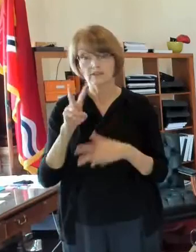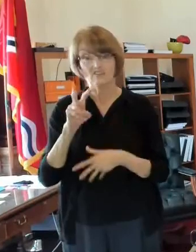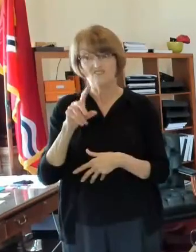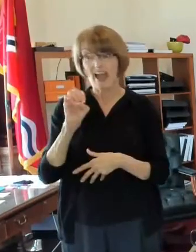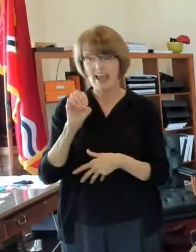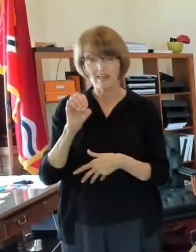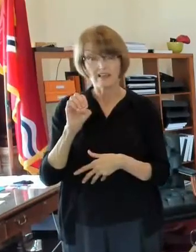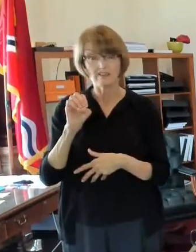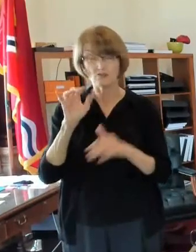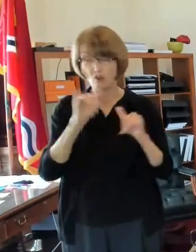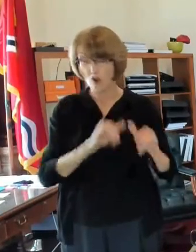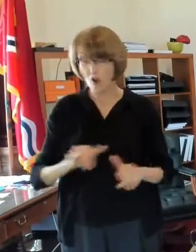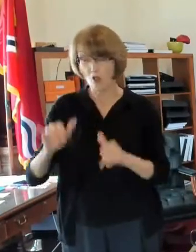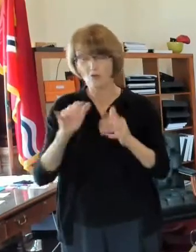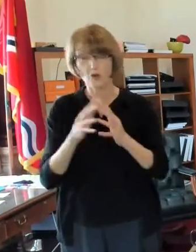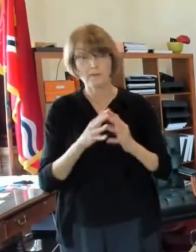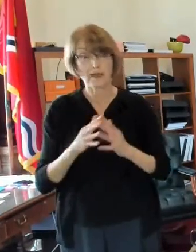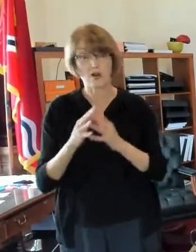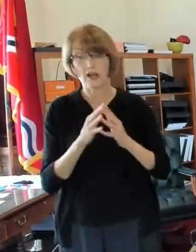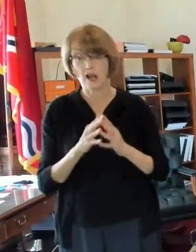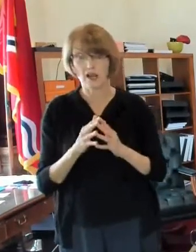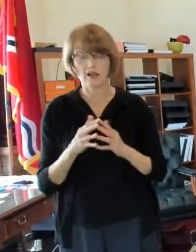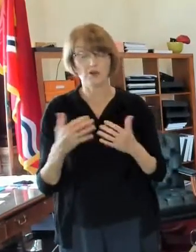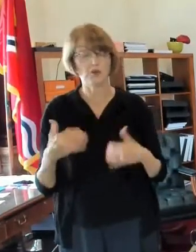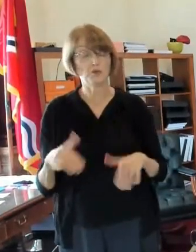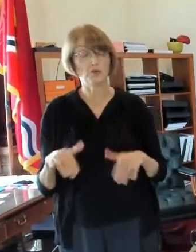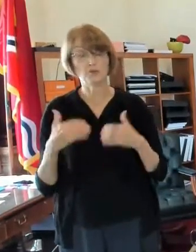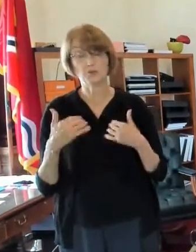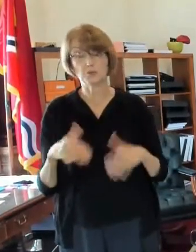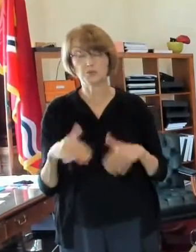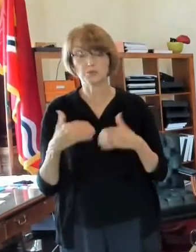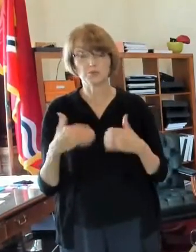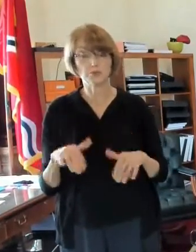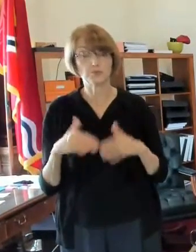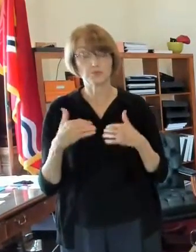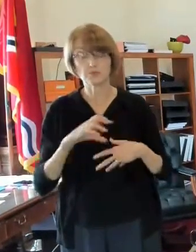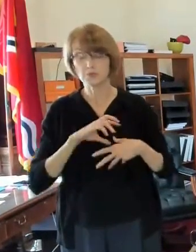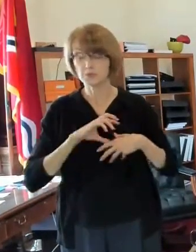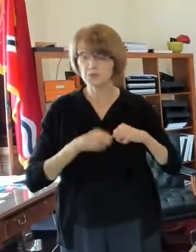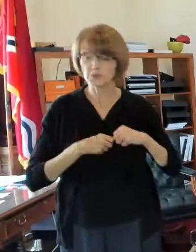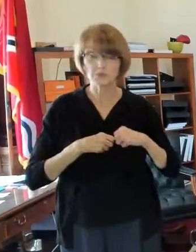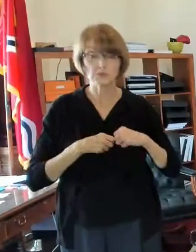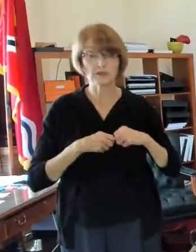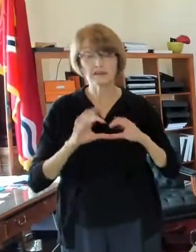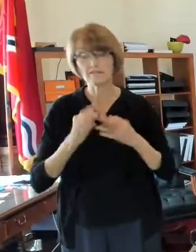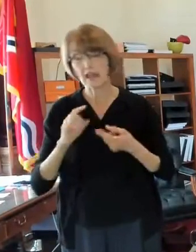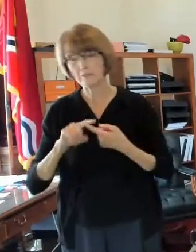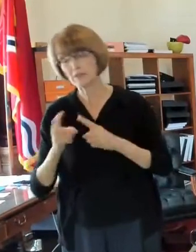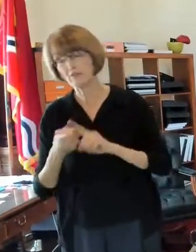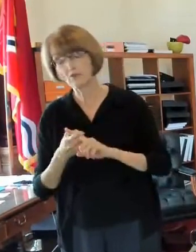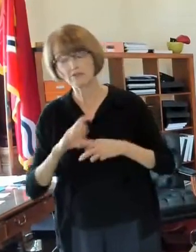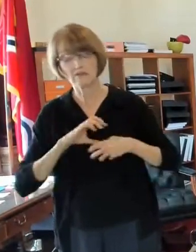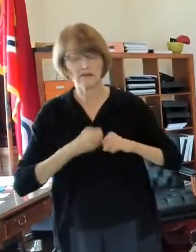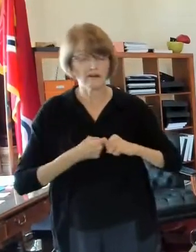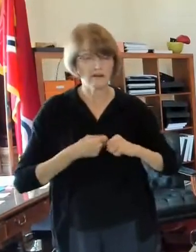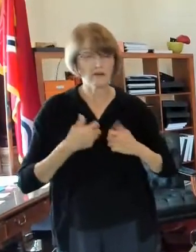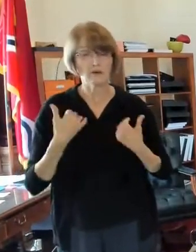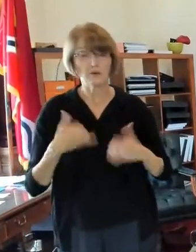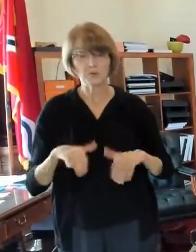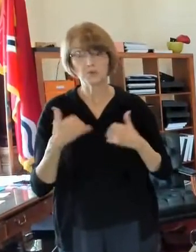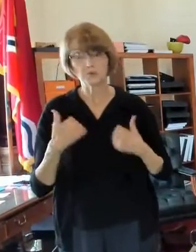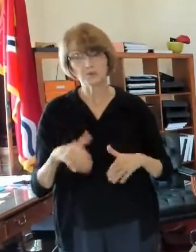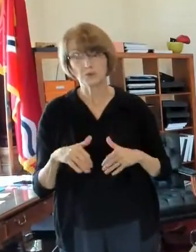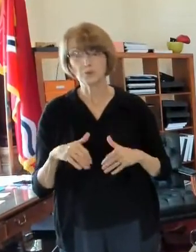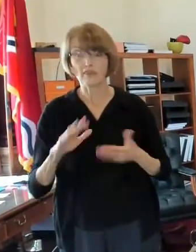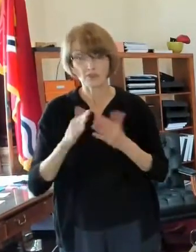across this country and um is is just devastating for families and friends and and for our entire